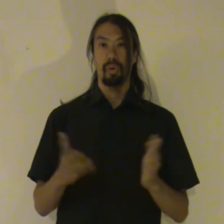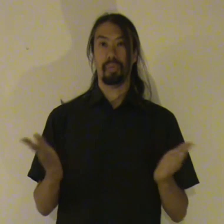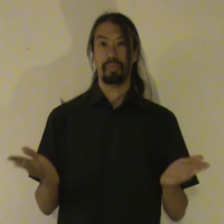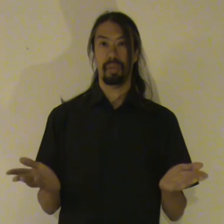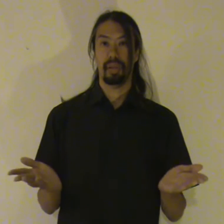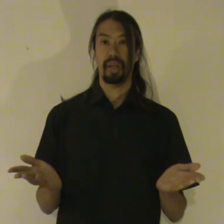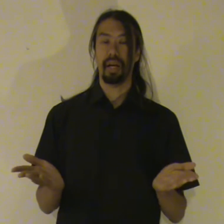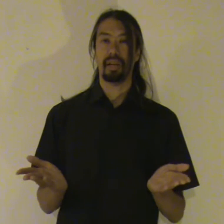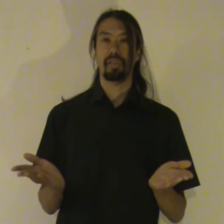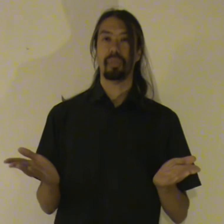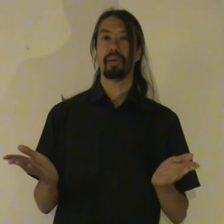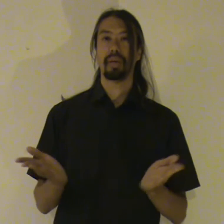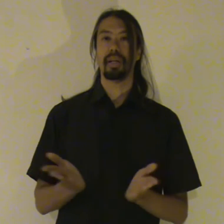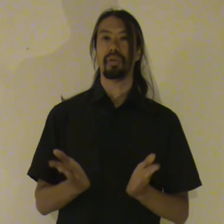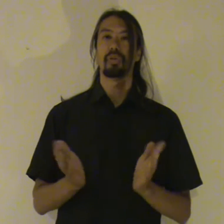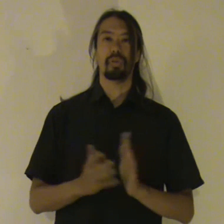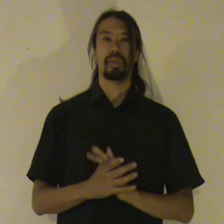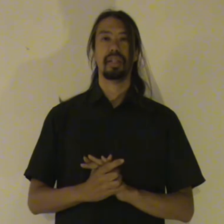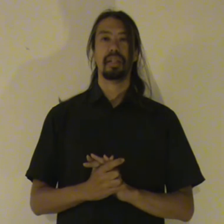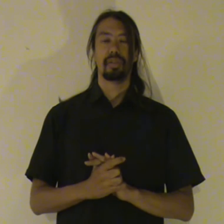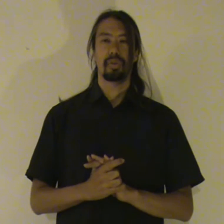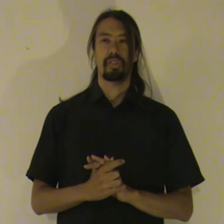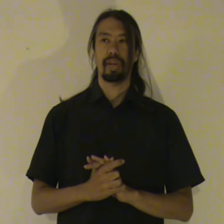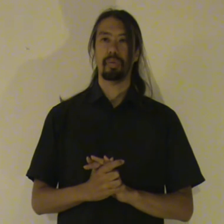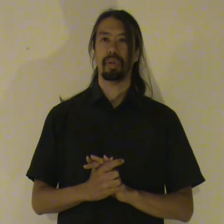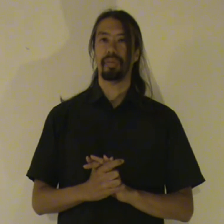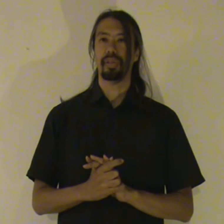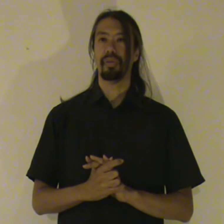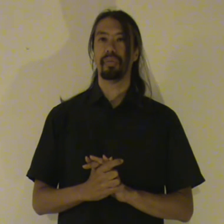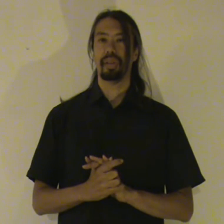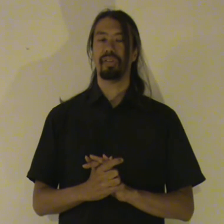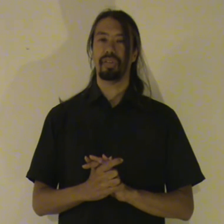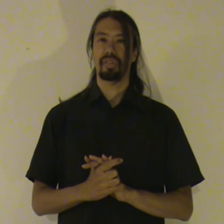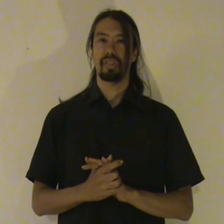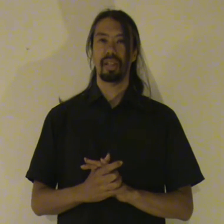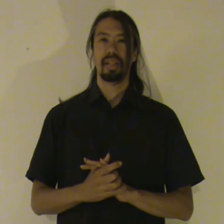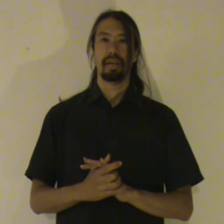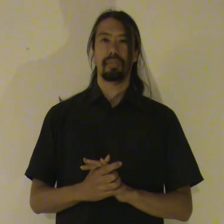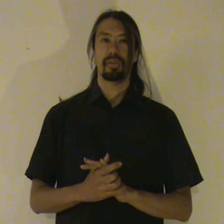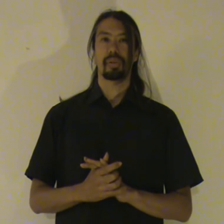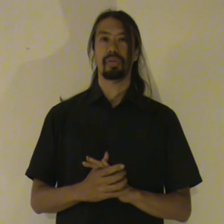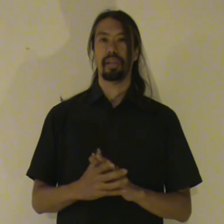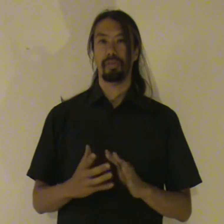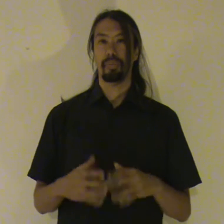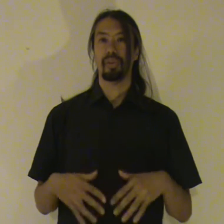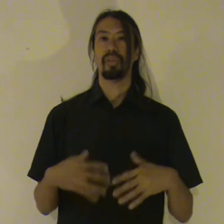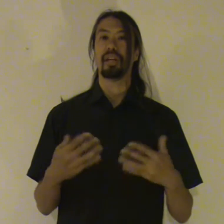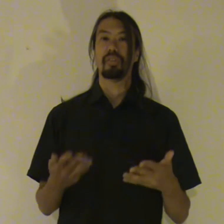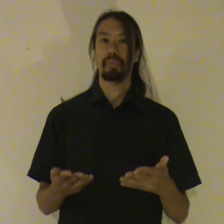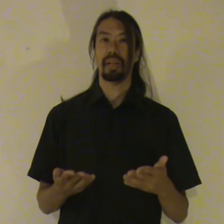client to be completely neutral. To accept whatever there exists. But usually if a person is completely